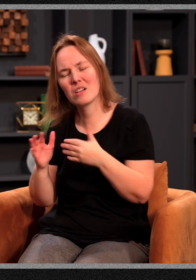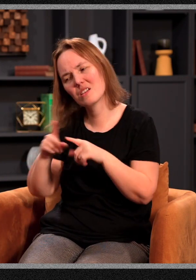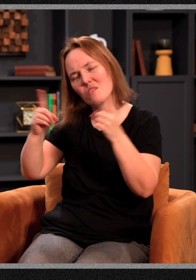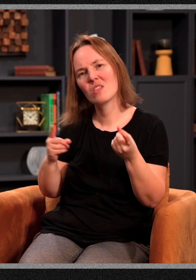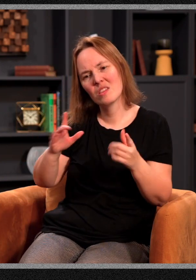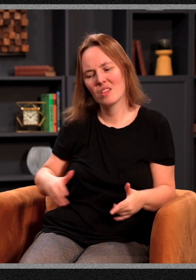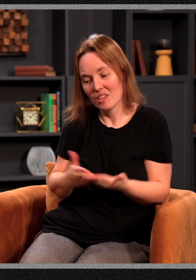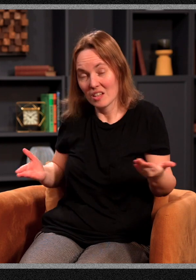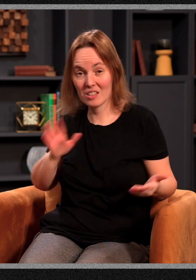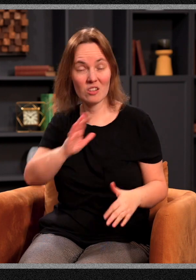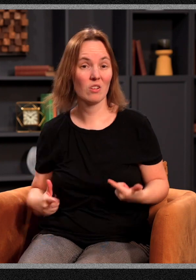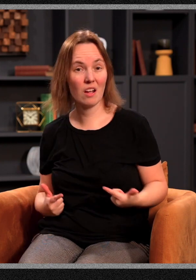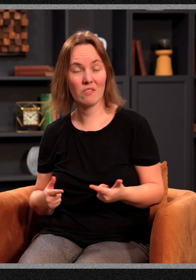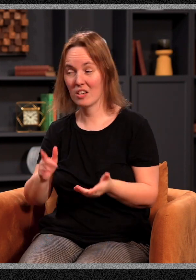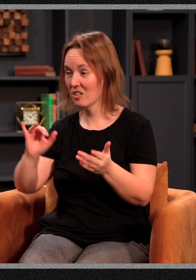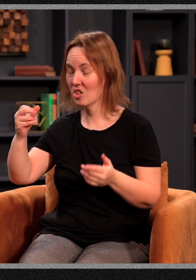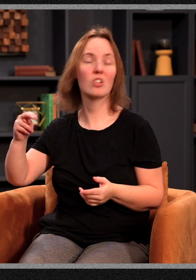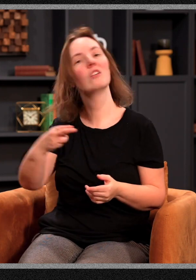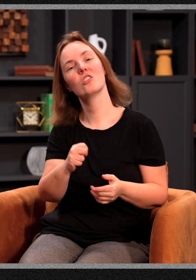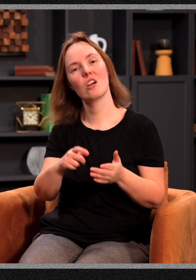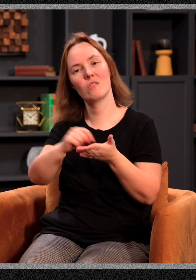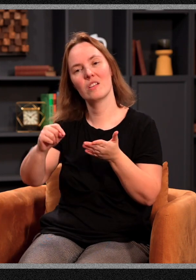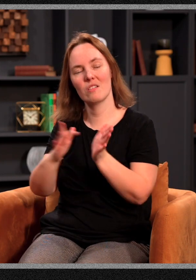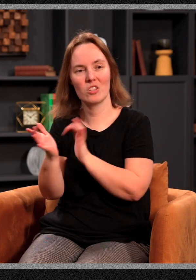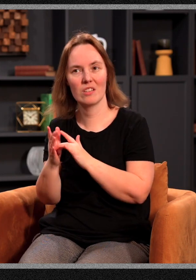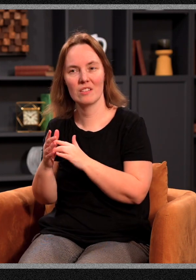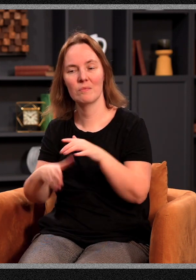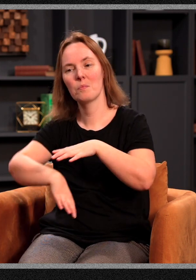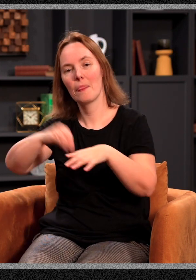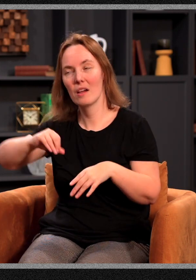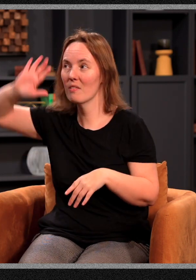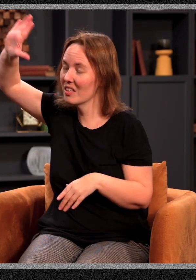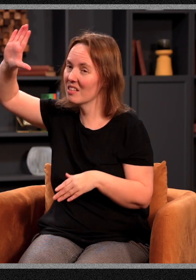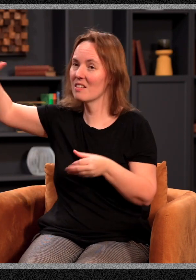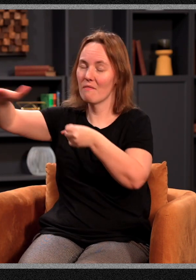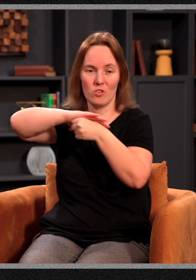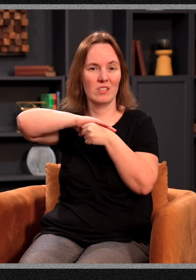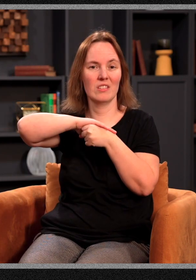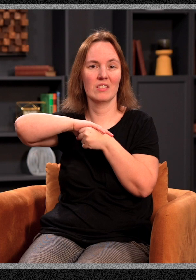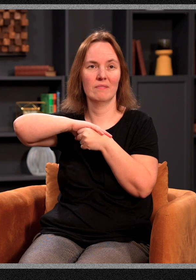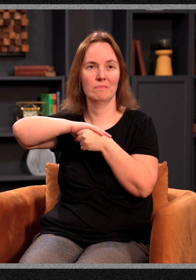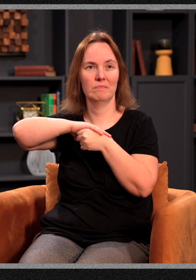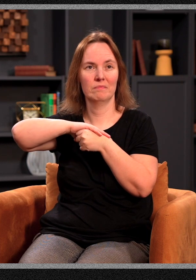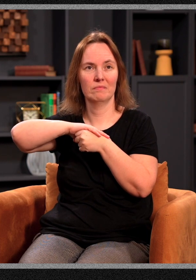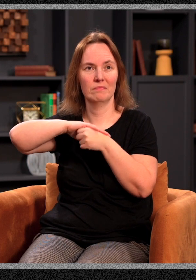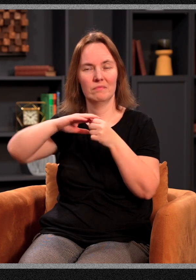different things in your life. John writes of Jesus in John 1, out of what? His fullness. Not